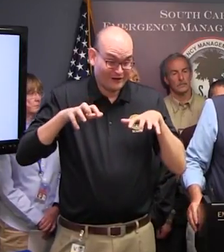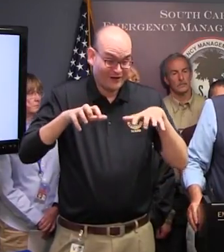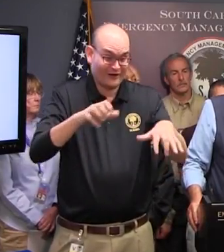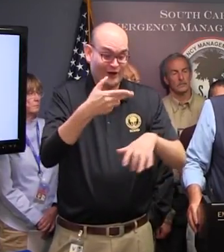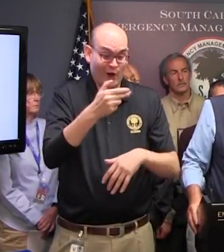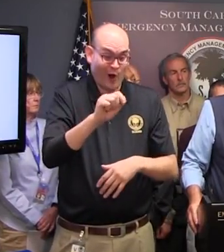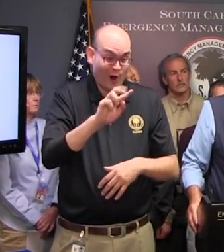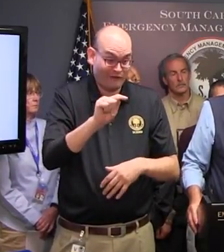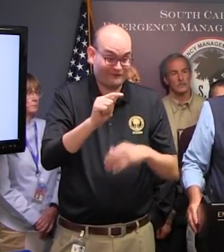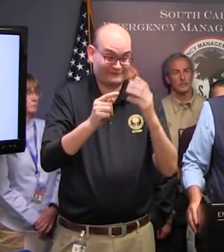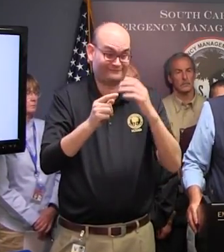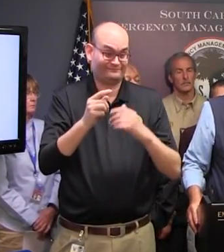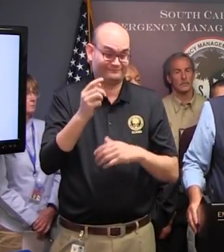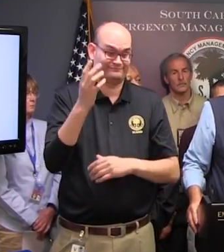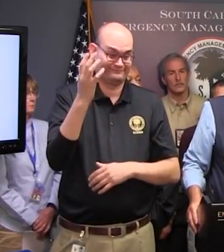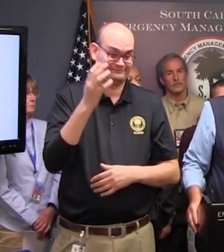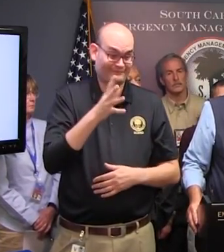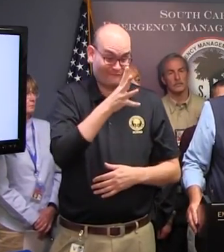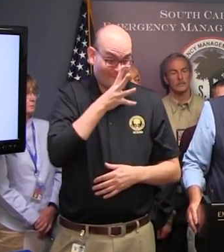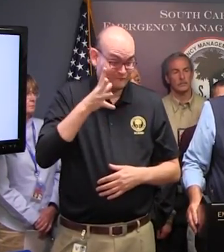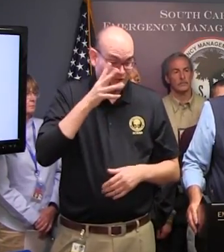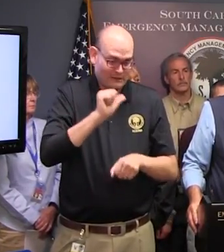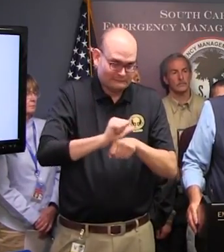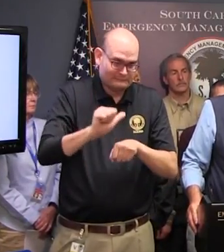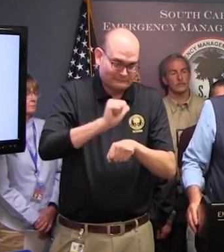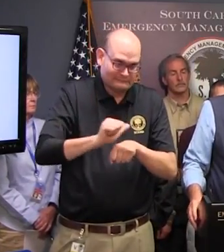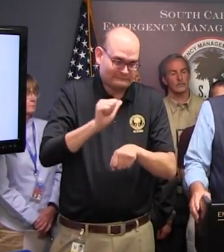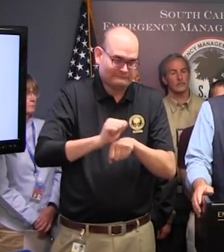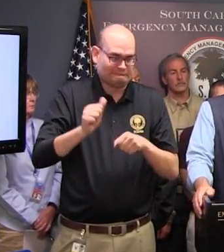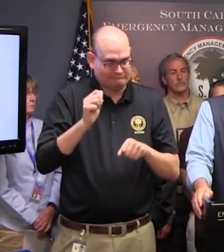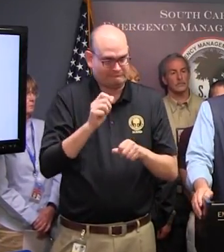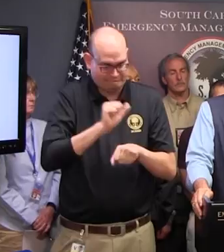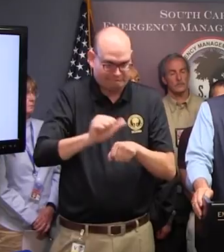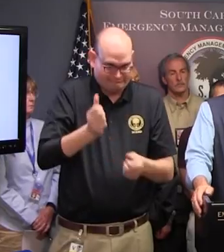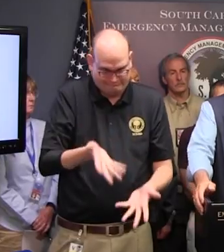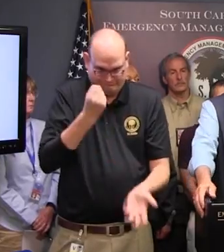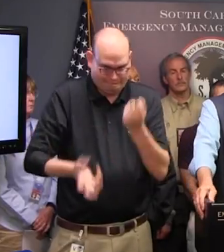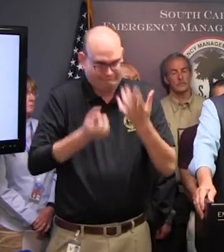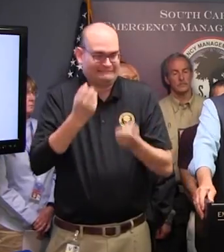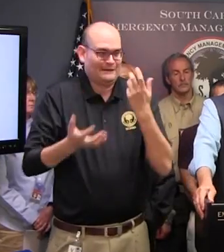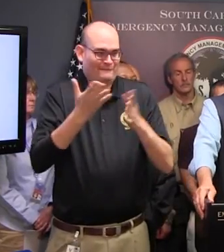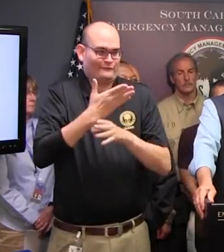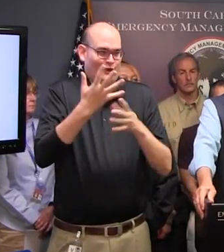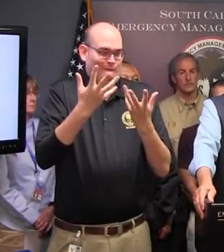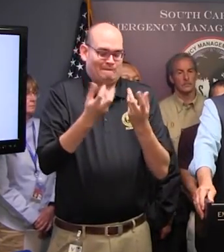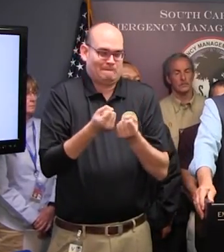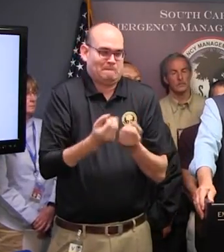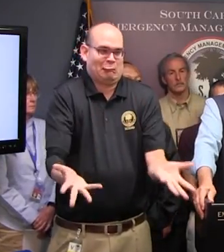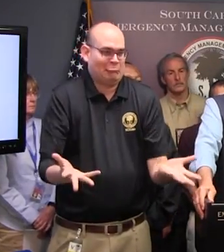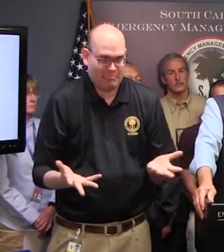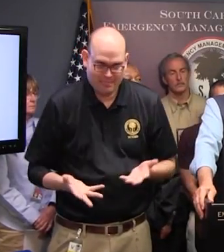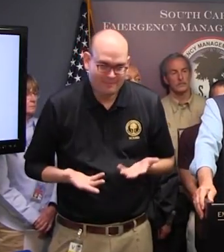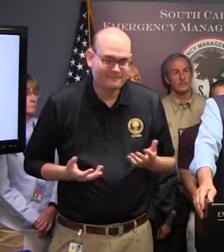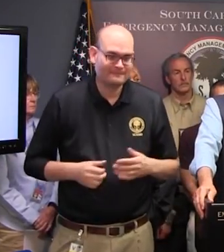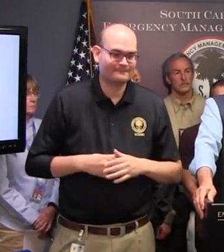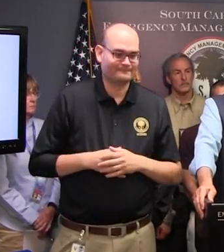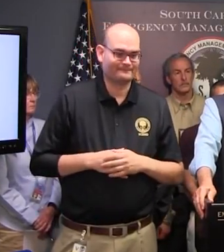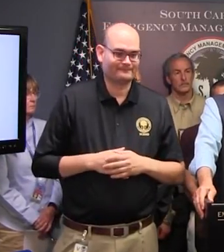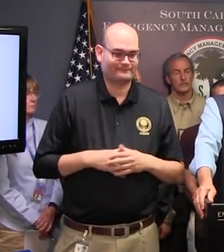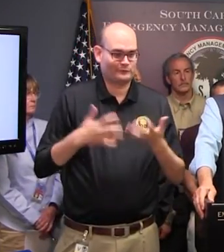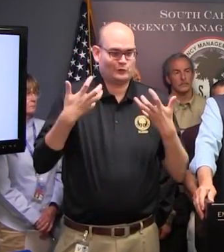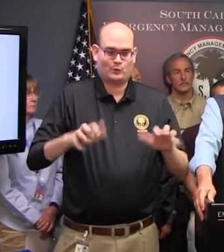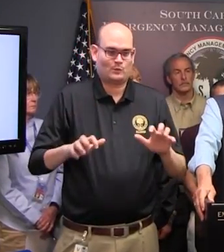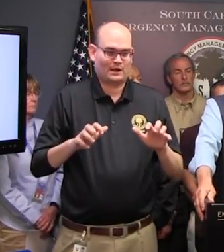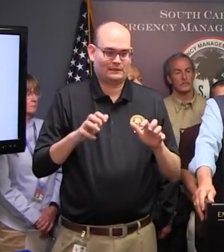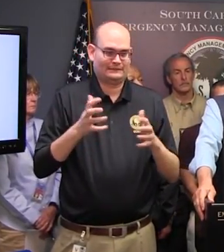hard to get those crops out of the field that are ready, and are very appreciative of the waiver to allow the oversize and overweight loads to